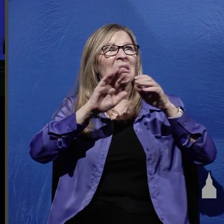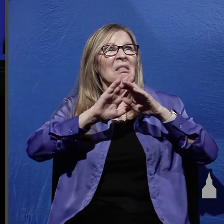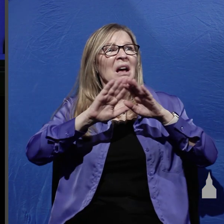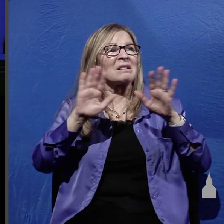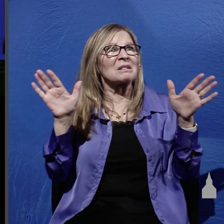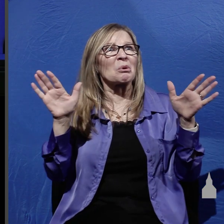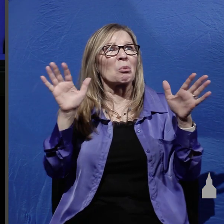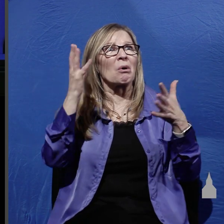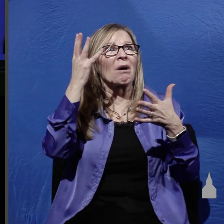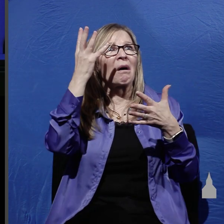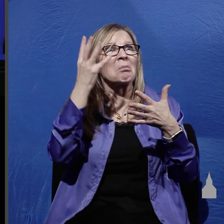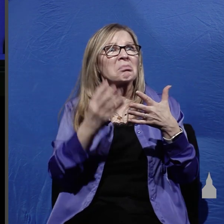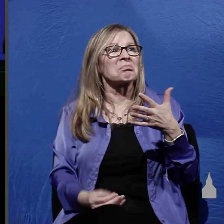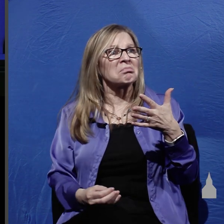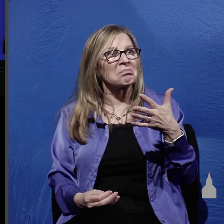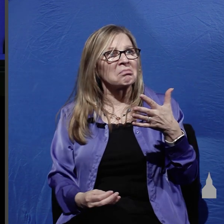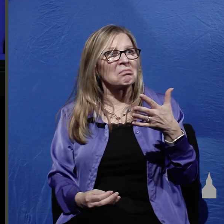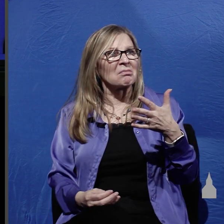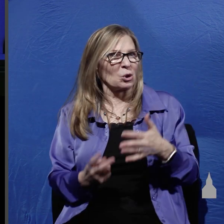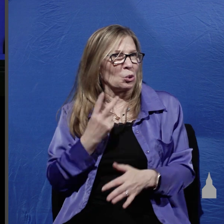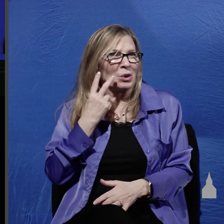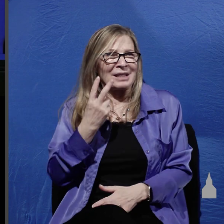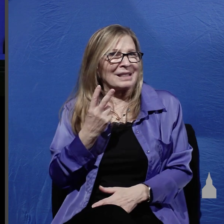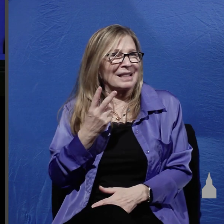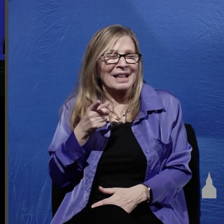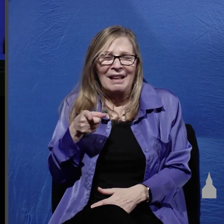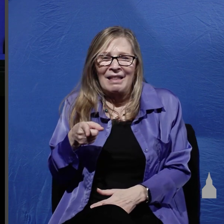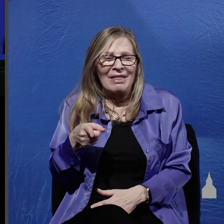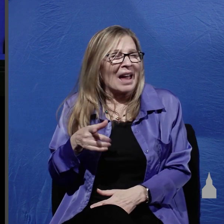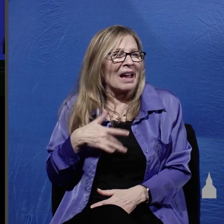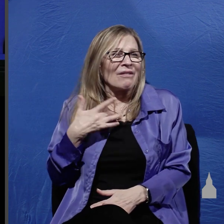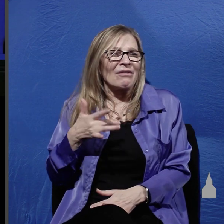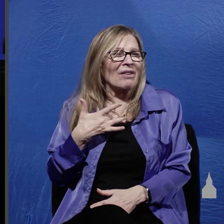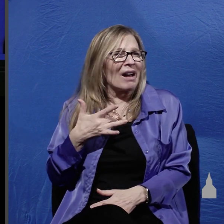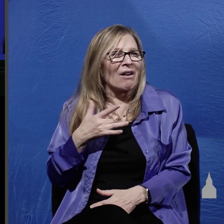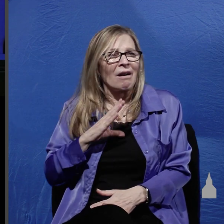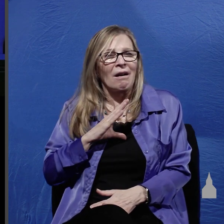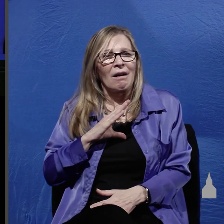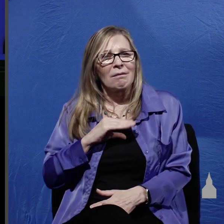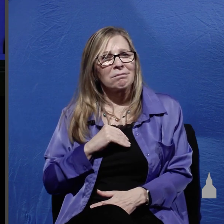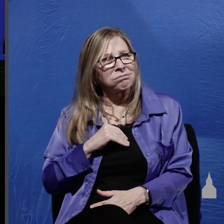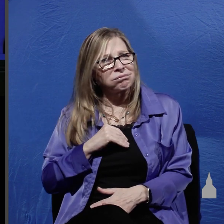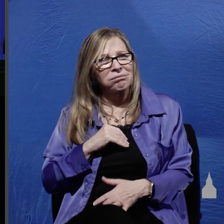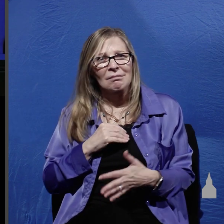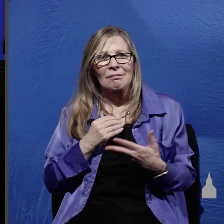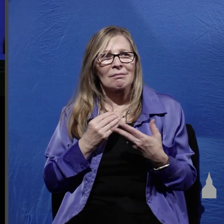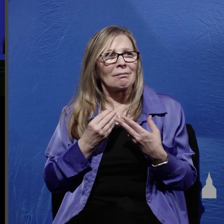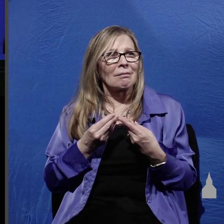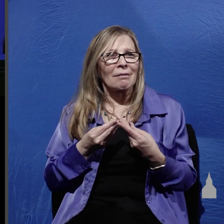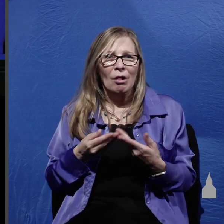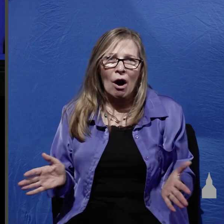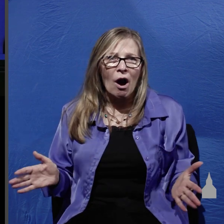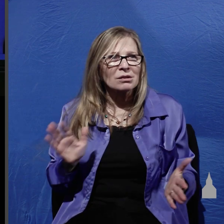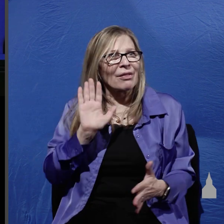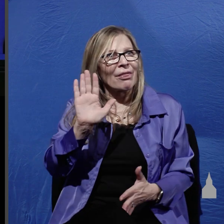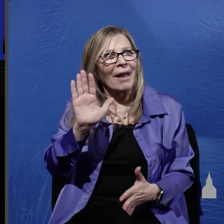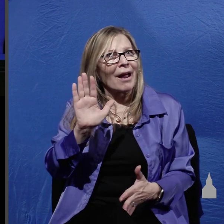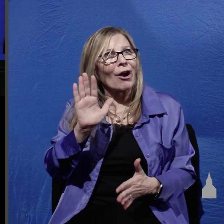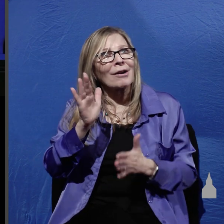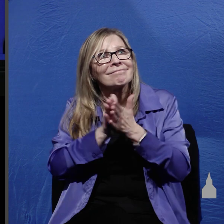and you can just see how sad and how disheartened they they were by all of this going on and you can see it